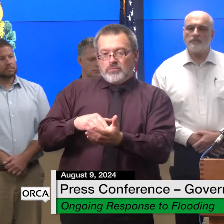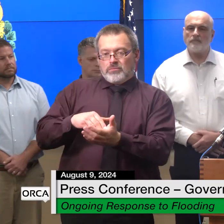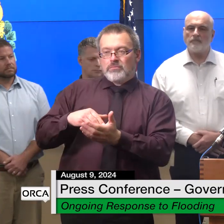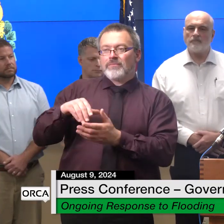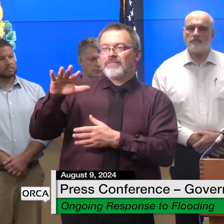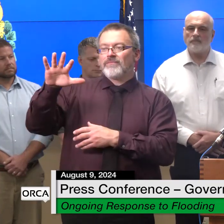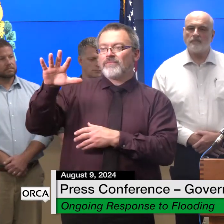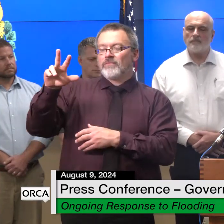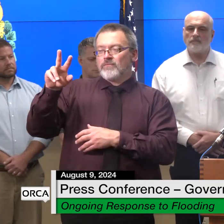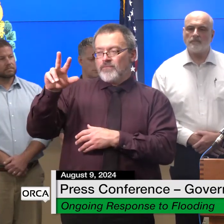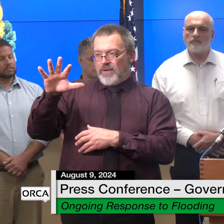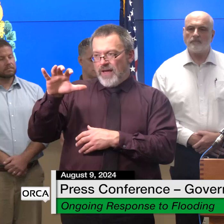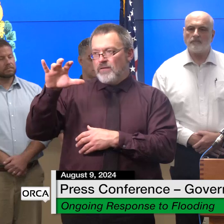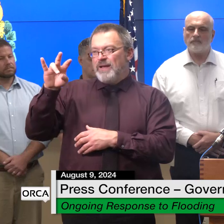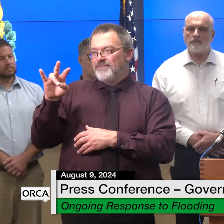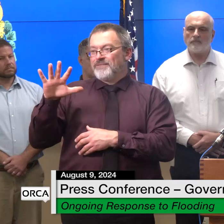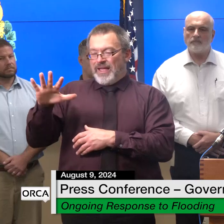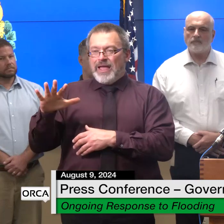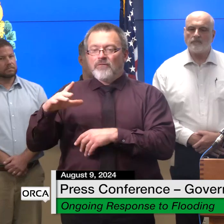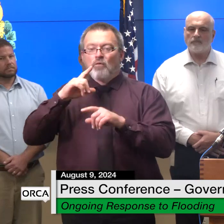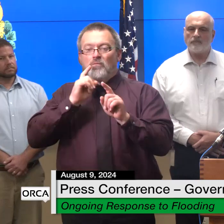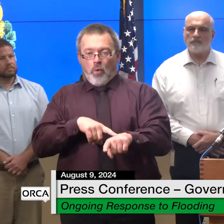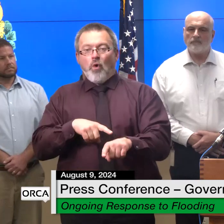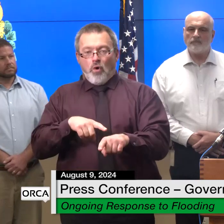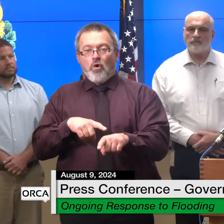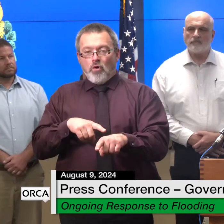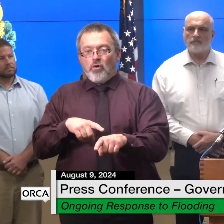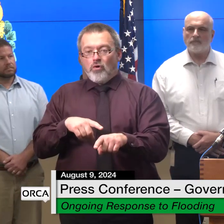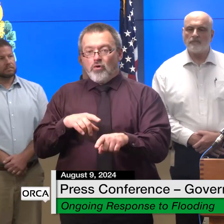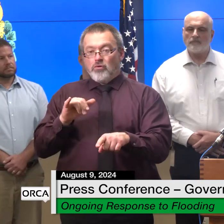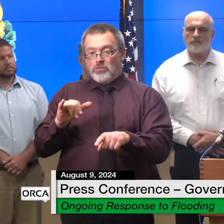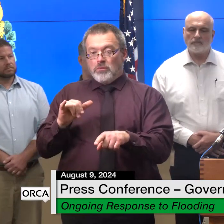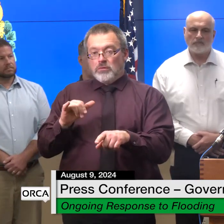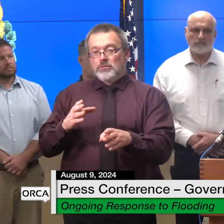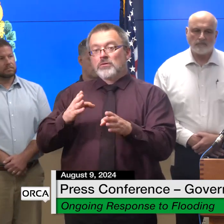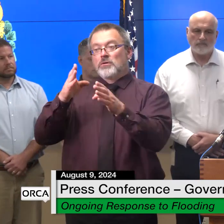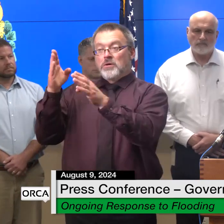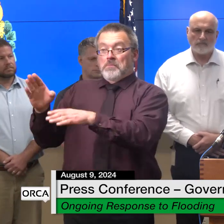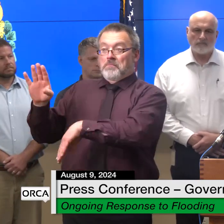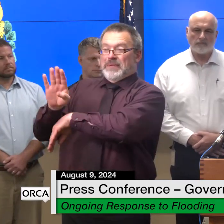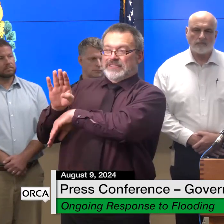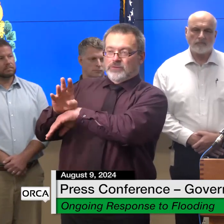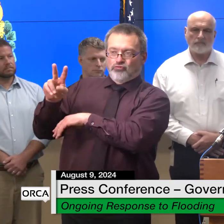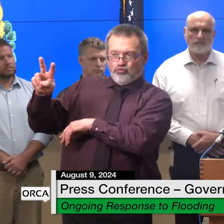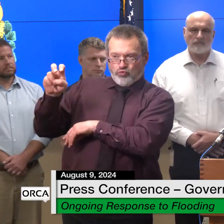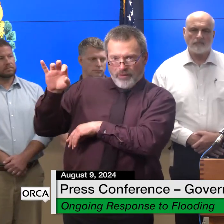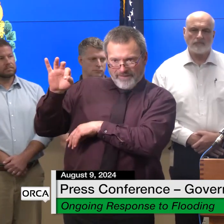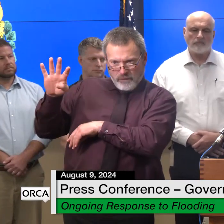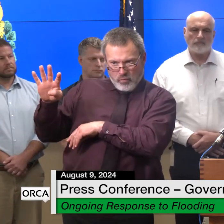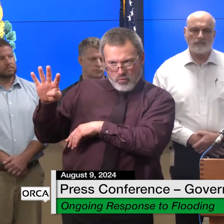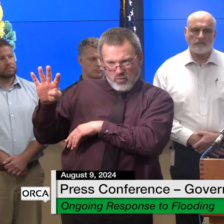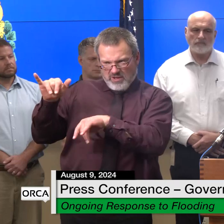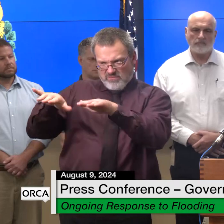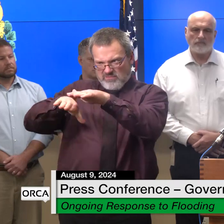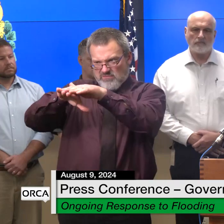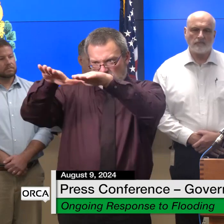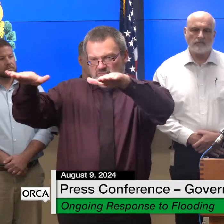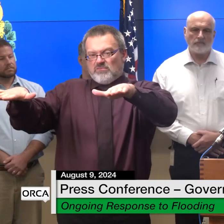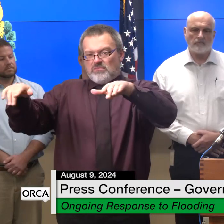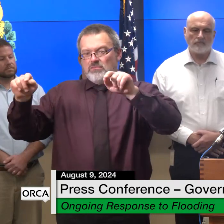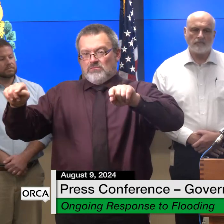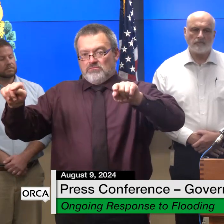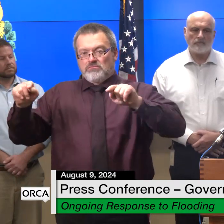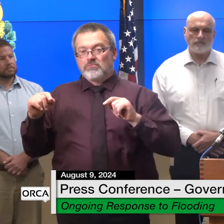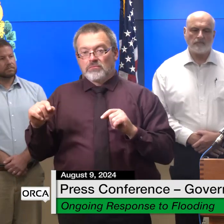residential damage and 294 reports of damage to businesses if we receive the